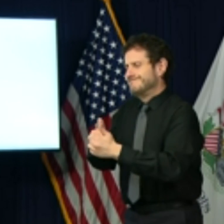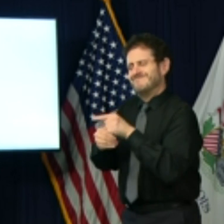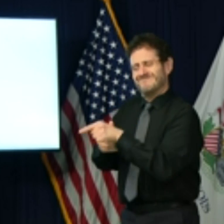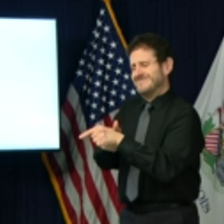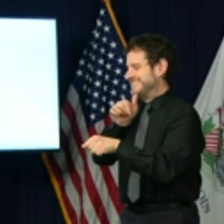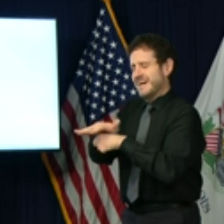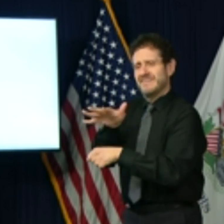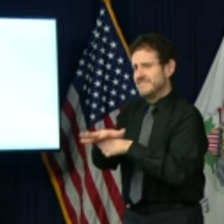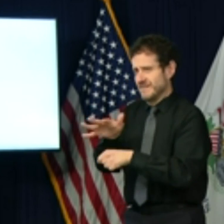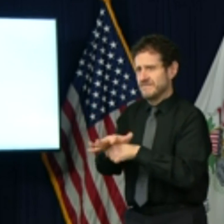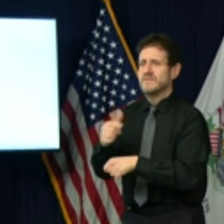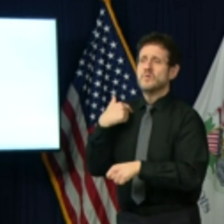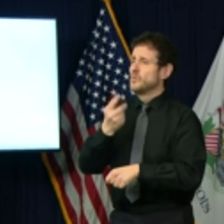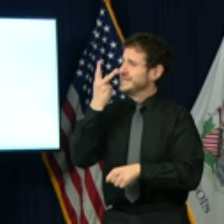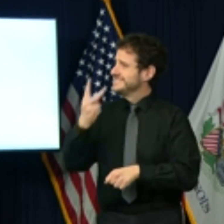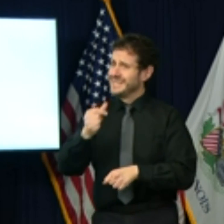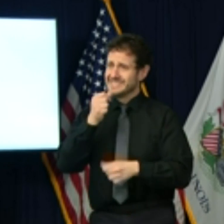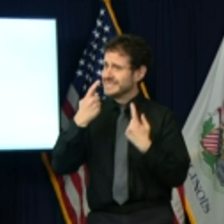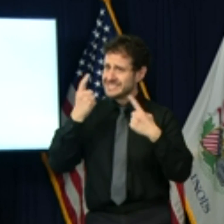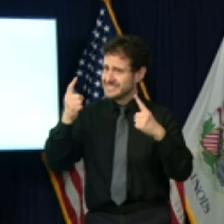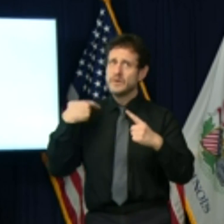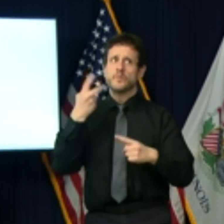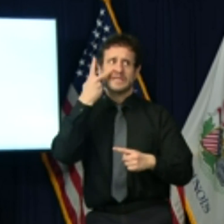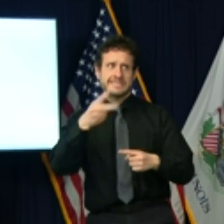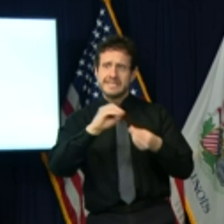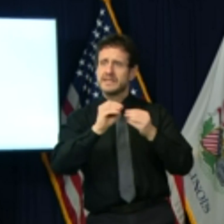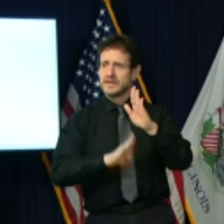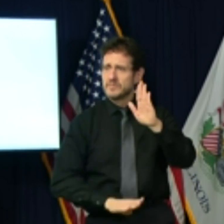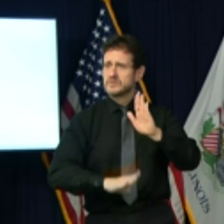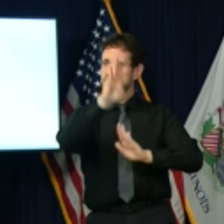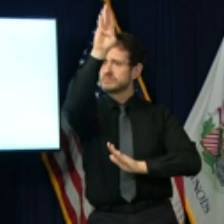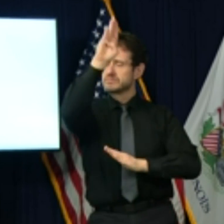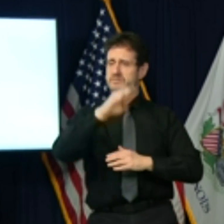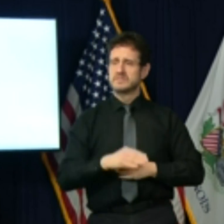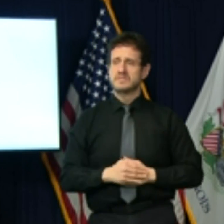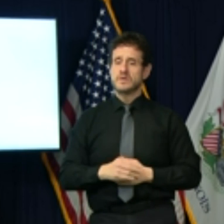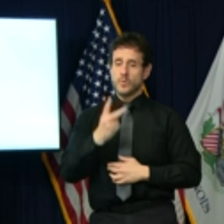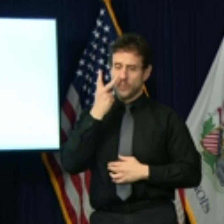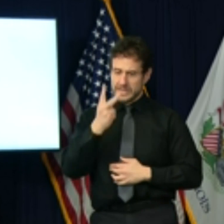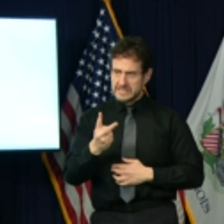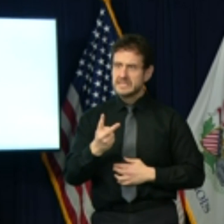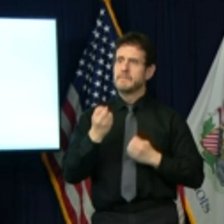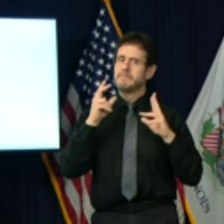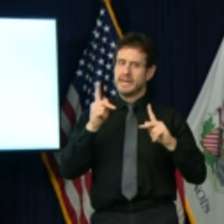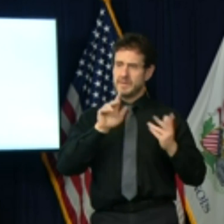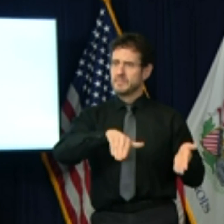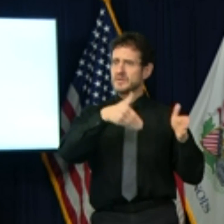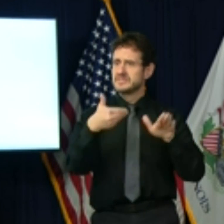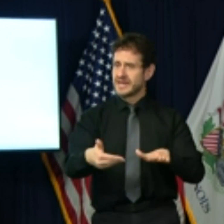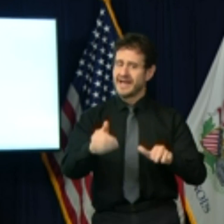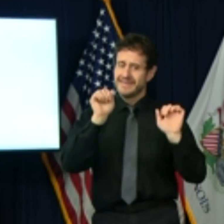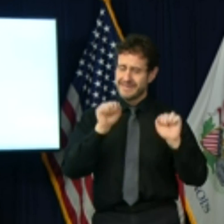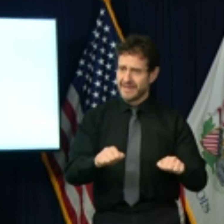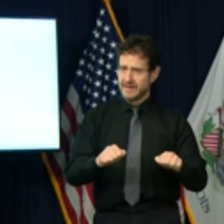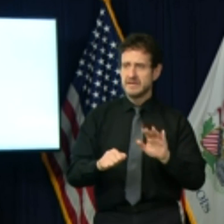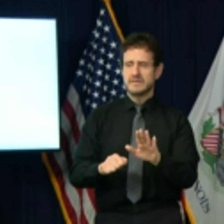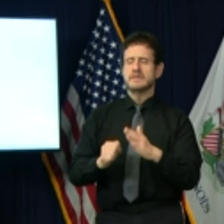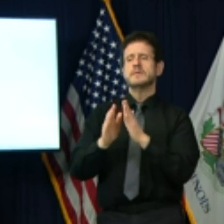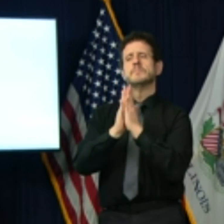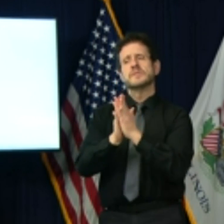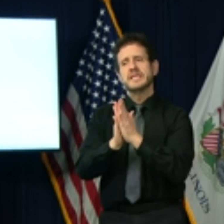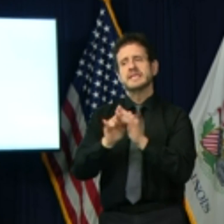all see that it's not working and that we're going in the wrong direction and headed over a steep cliff. Please stay at home.